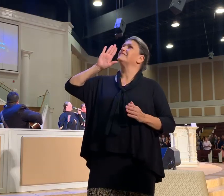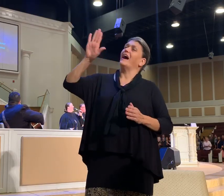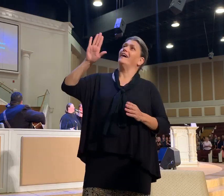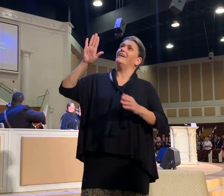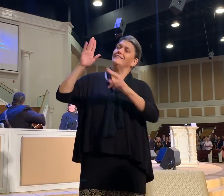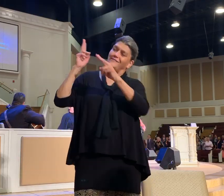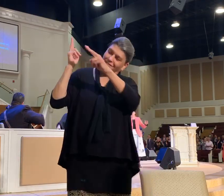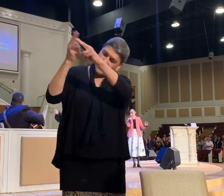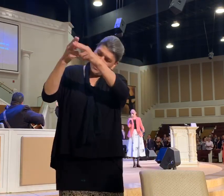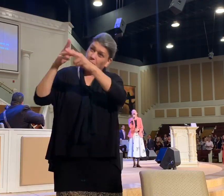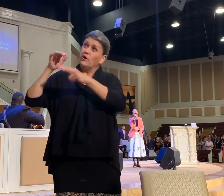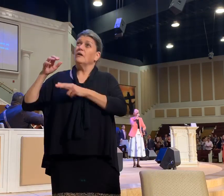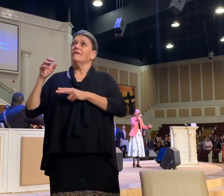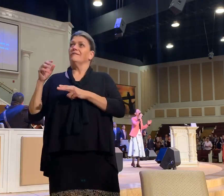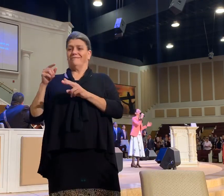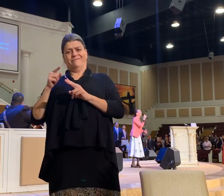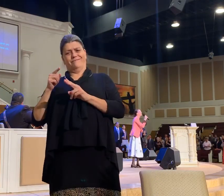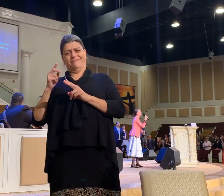I'm sorry.